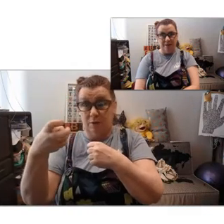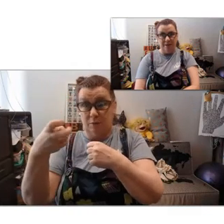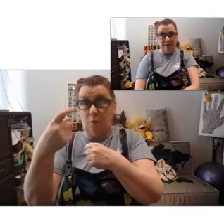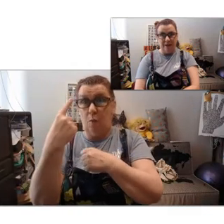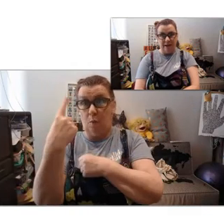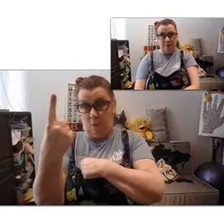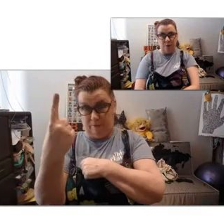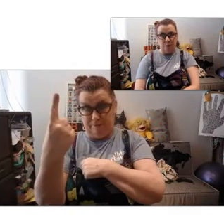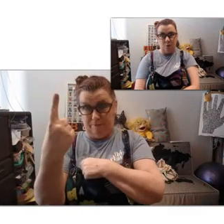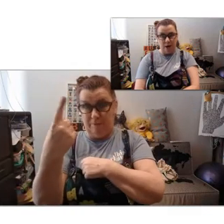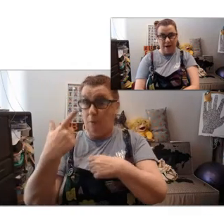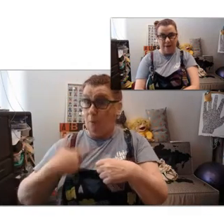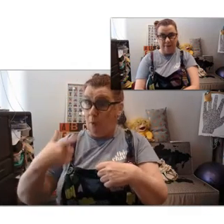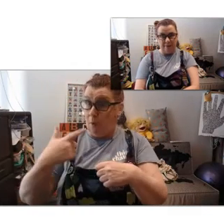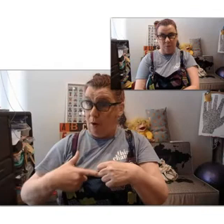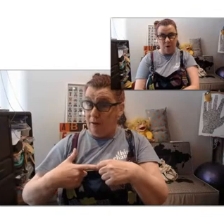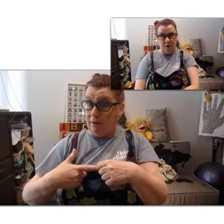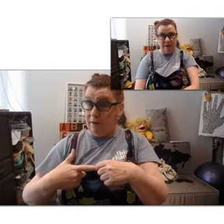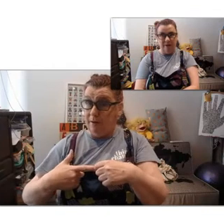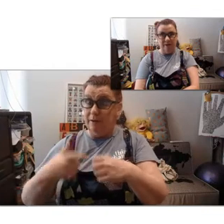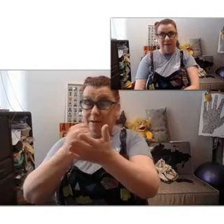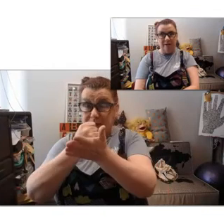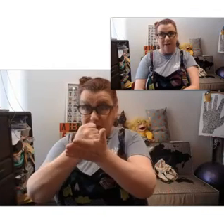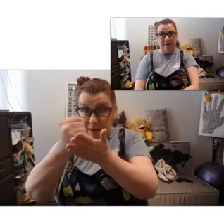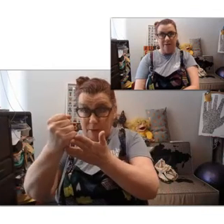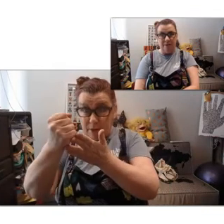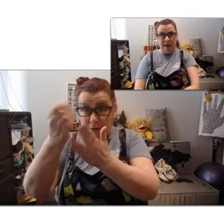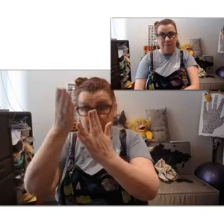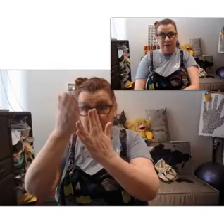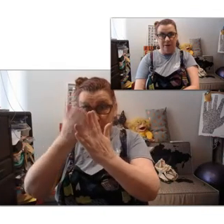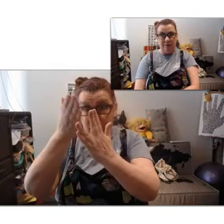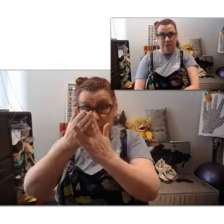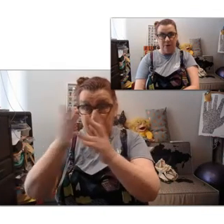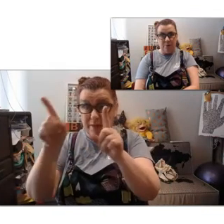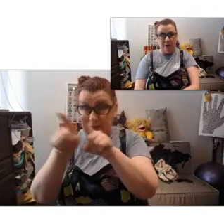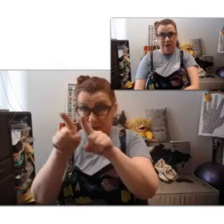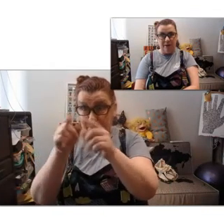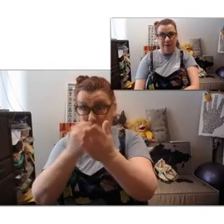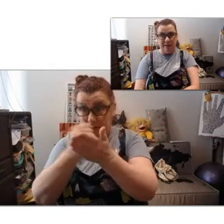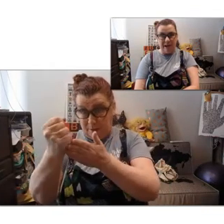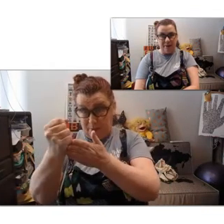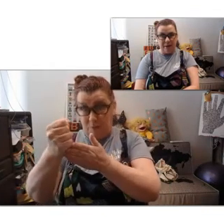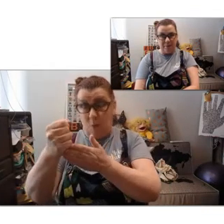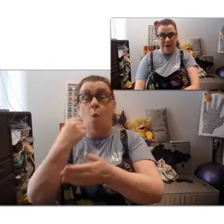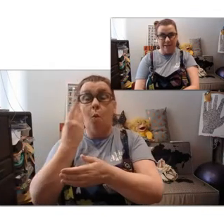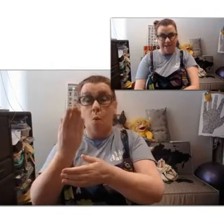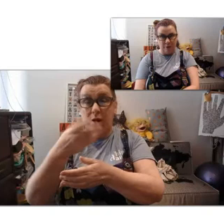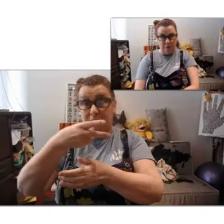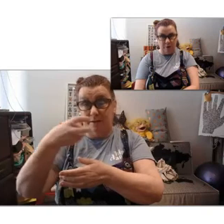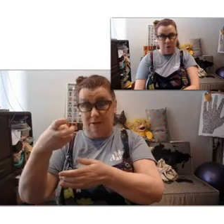it equals 1. Why? Because if a number is divided by the same number itself, it